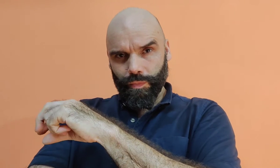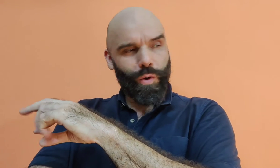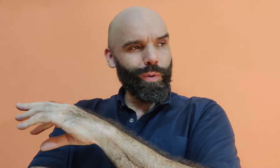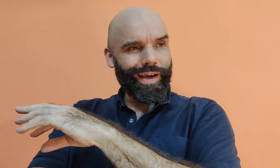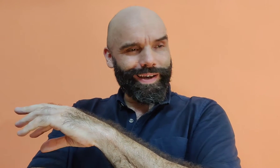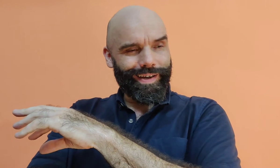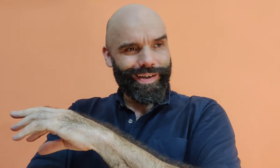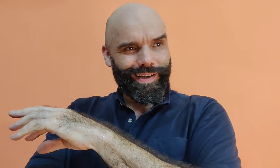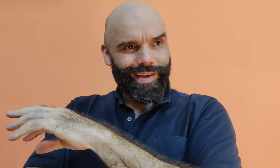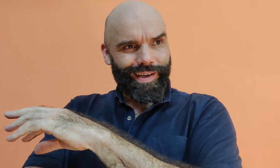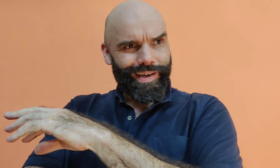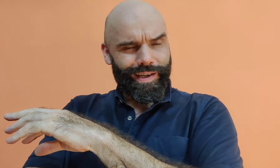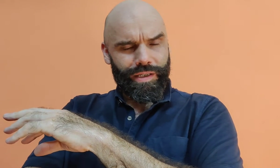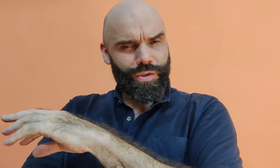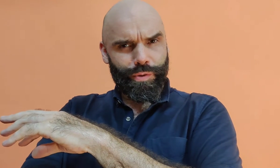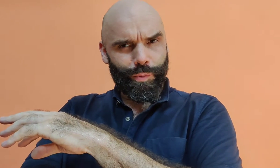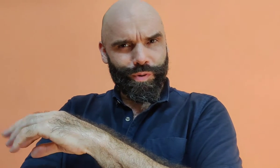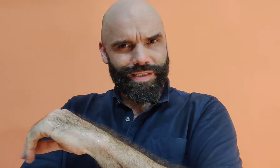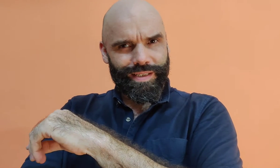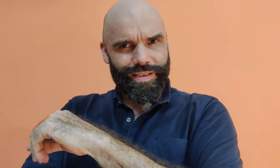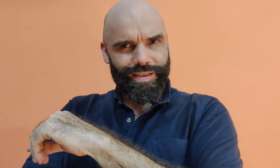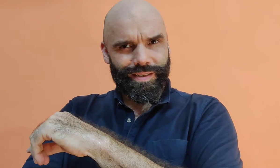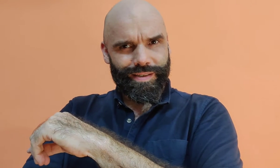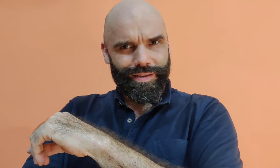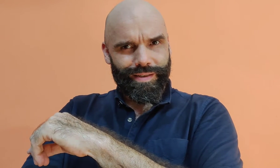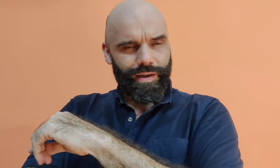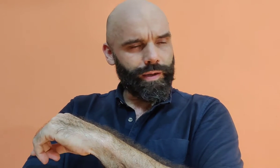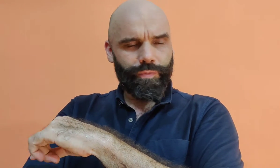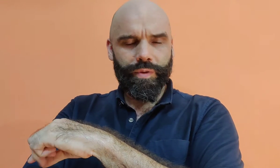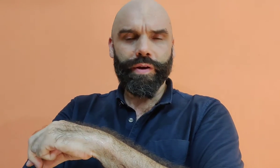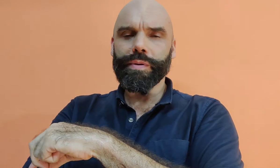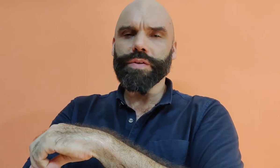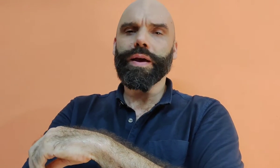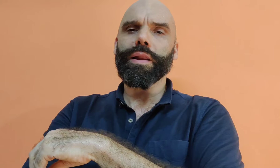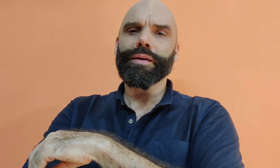Oh, I assure you, Princess, I come from the very best family.